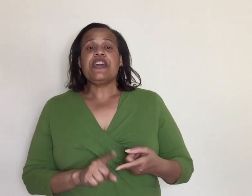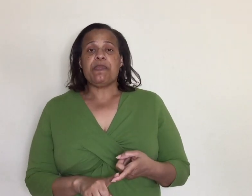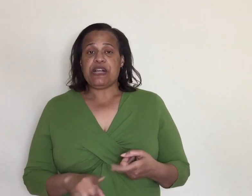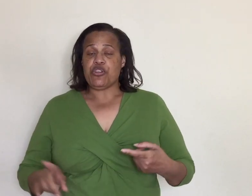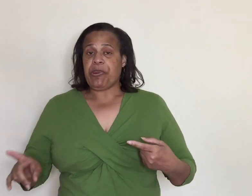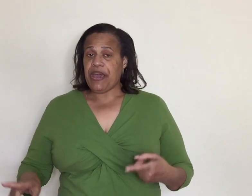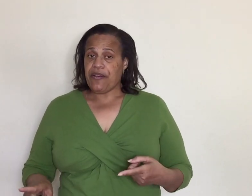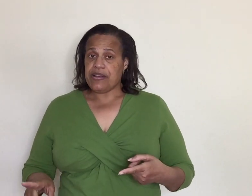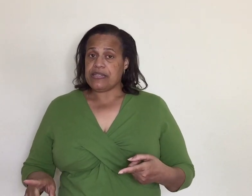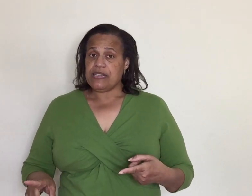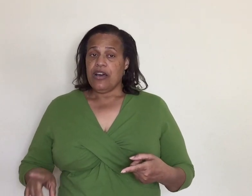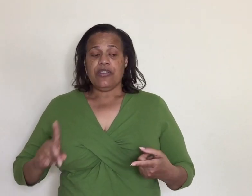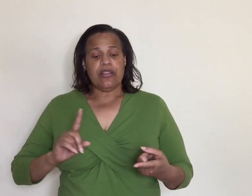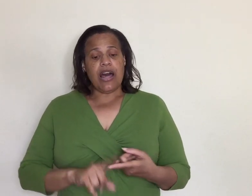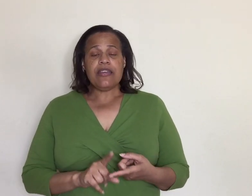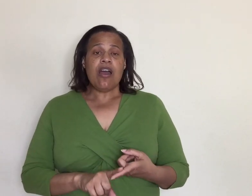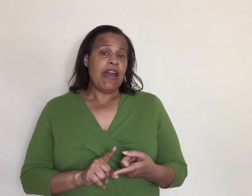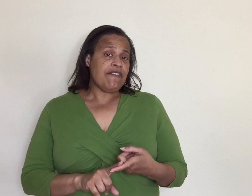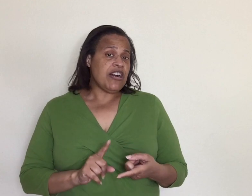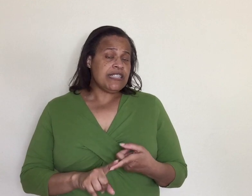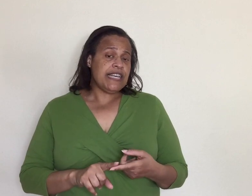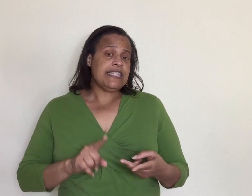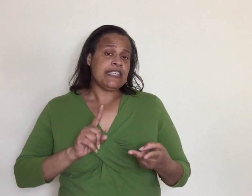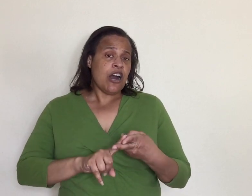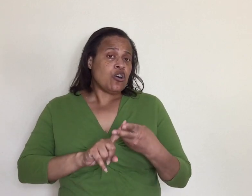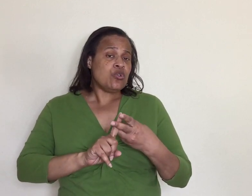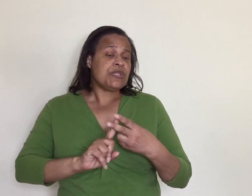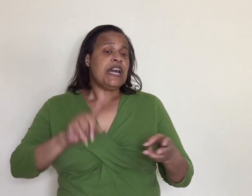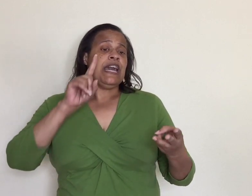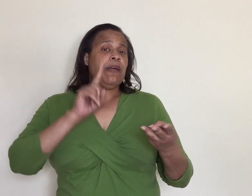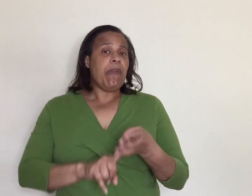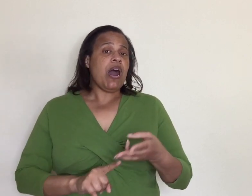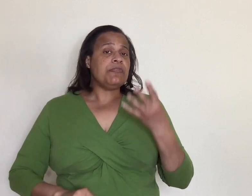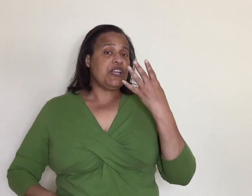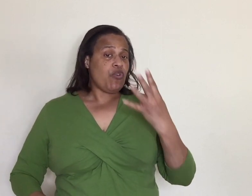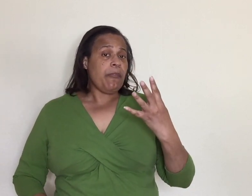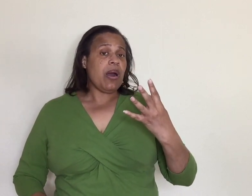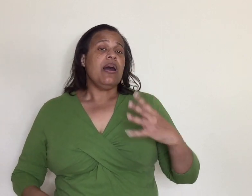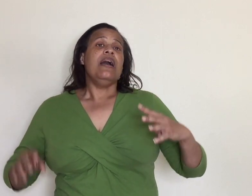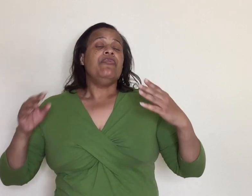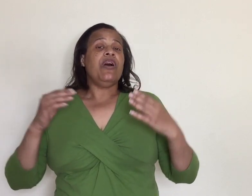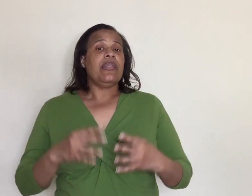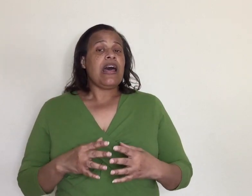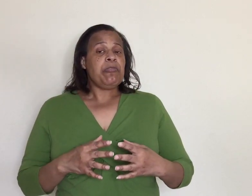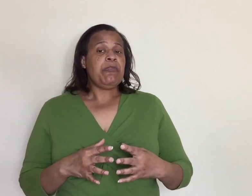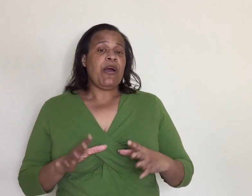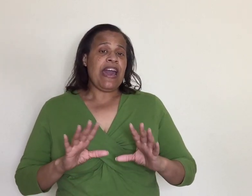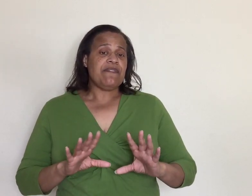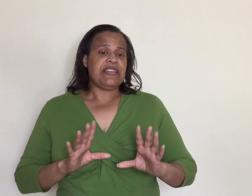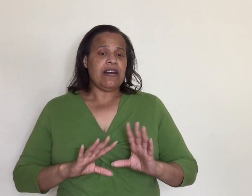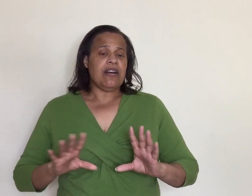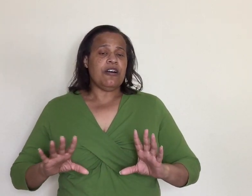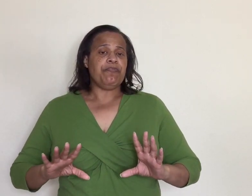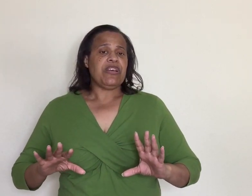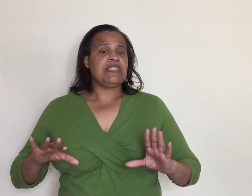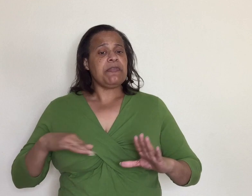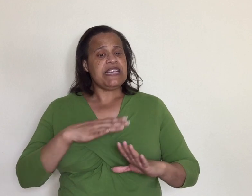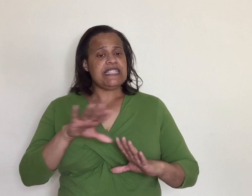think about your parents a lot of y'all have aunties and uncles and moms and grandma a lot of people have the uh some of these